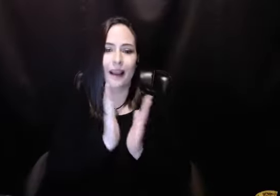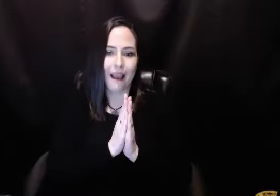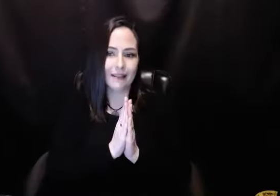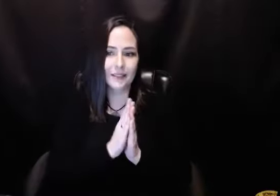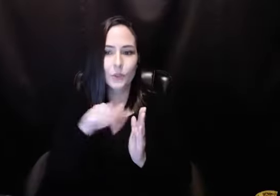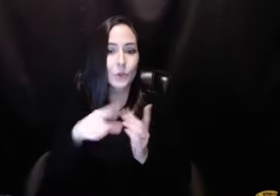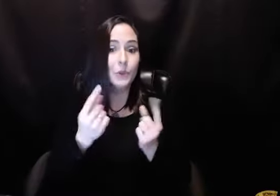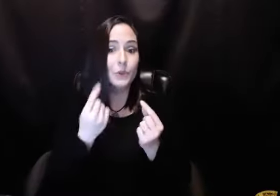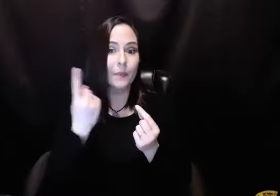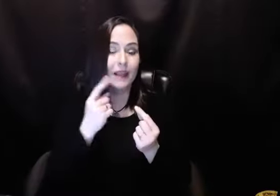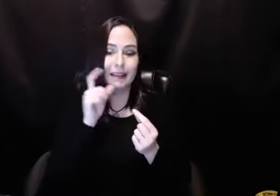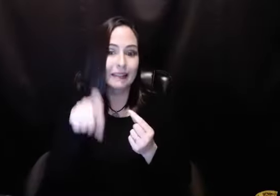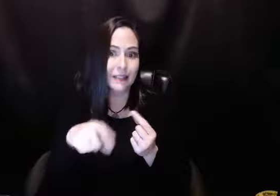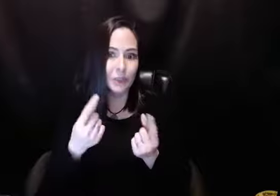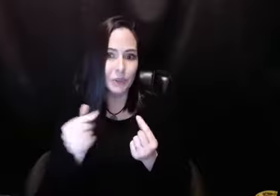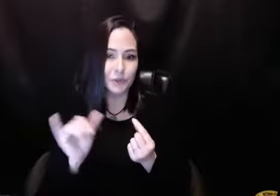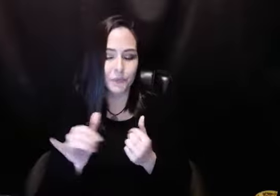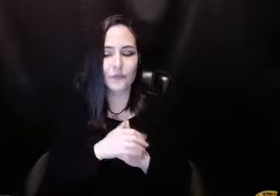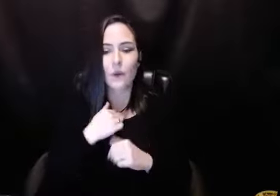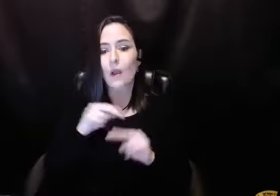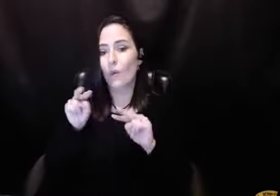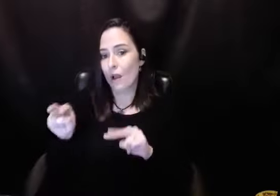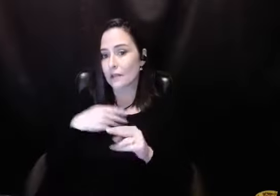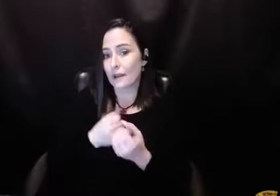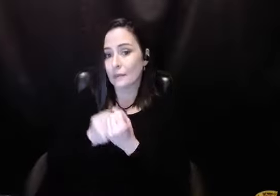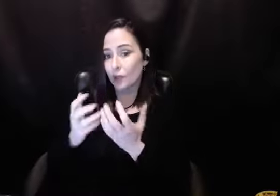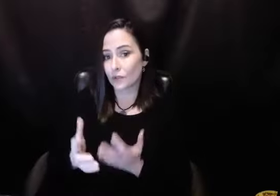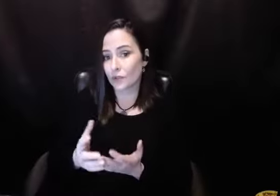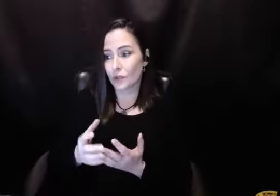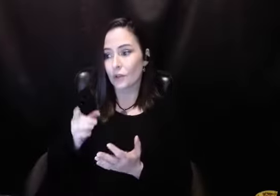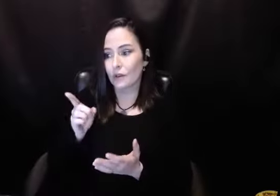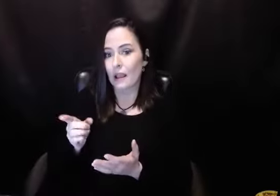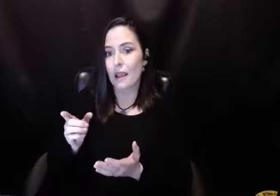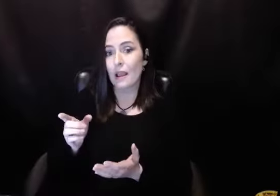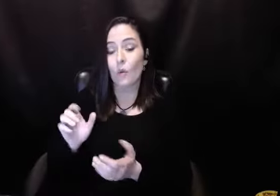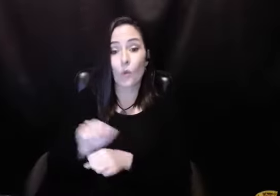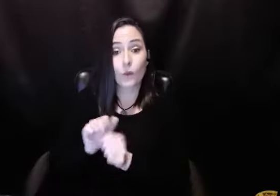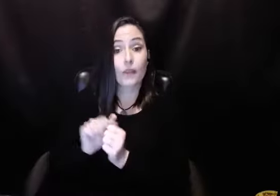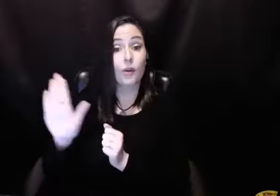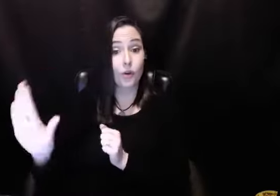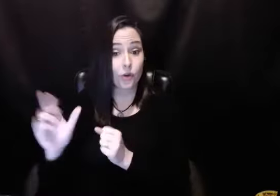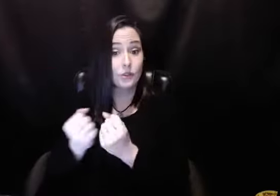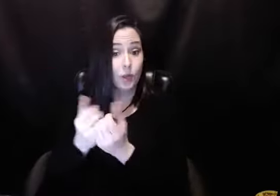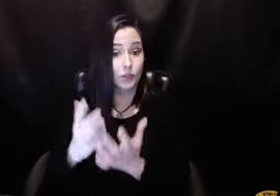not going to ask you to do anything I wouldn't do, haven't done, or wouldn't do if I needed to. And I watched my sponsor